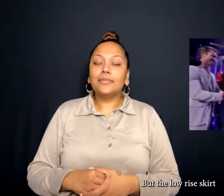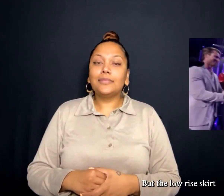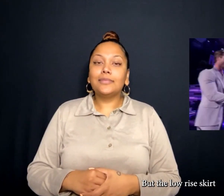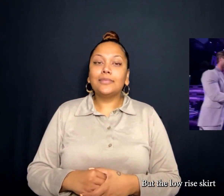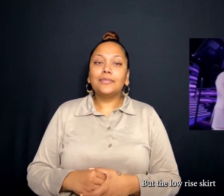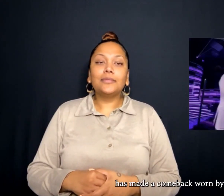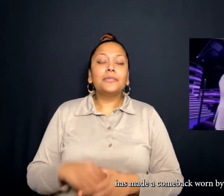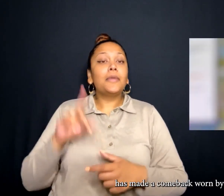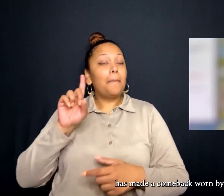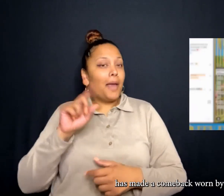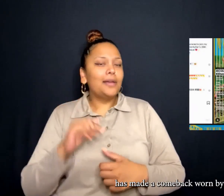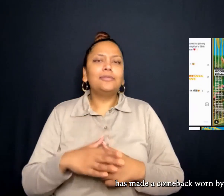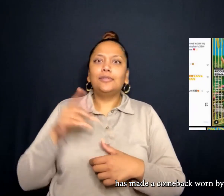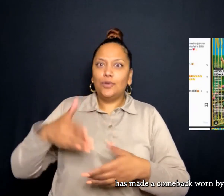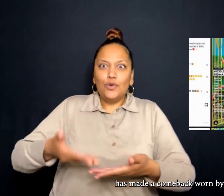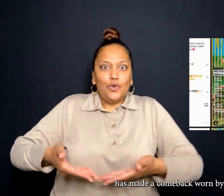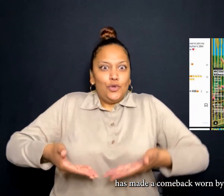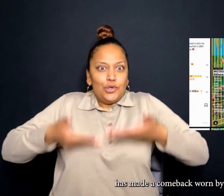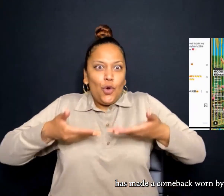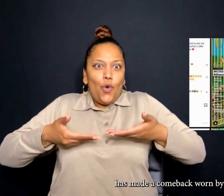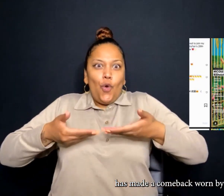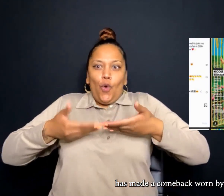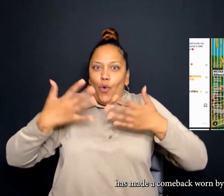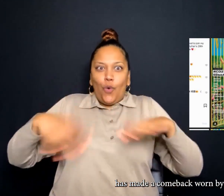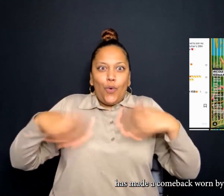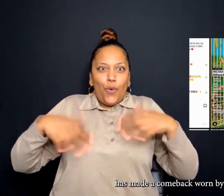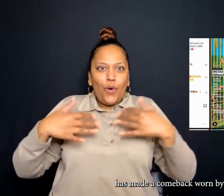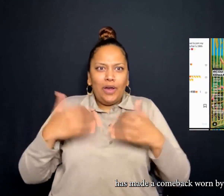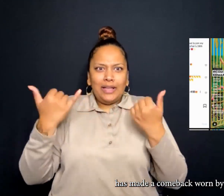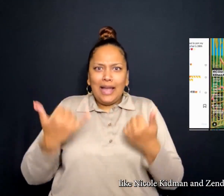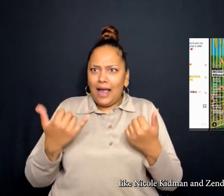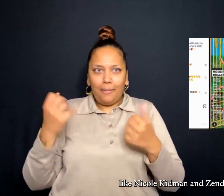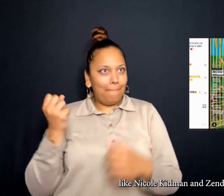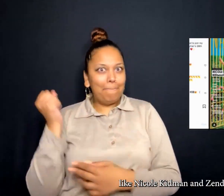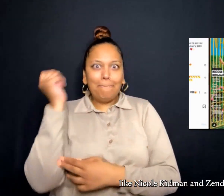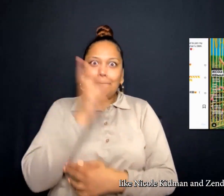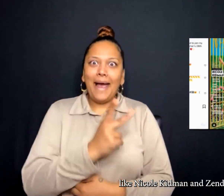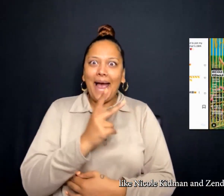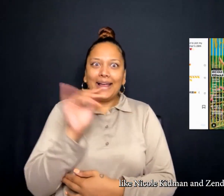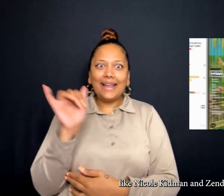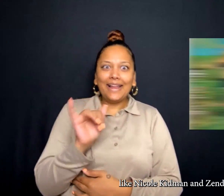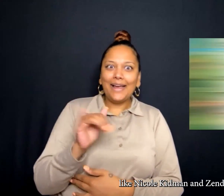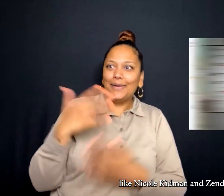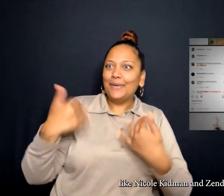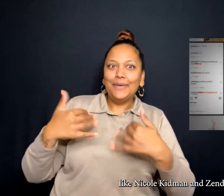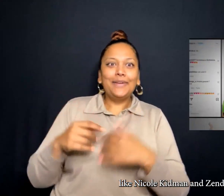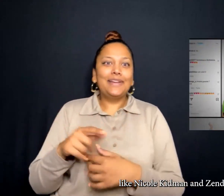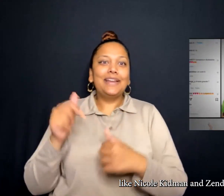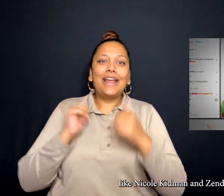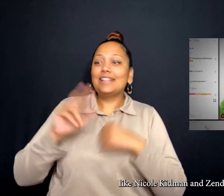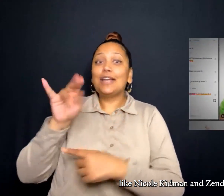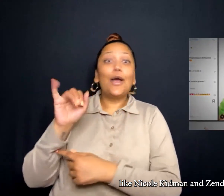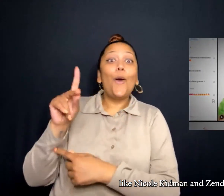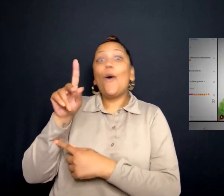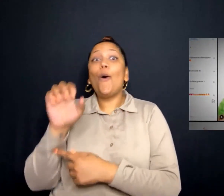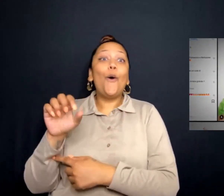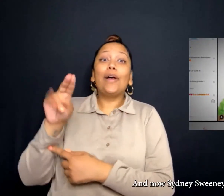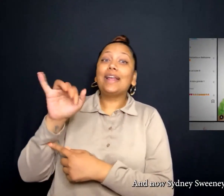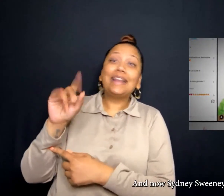skirt has made a comeback, worn by stars like Nicole Kidman and Zendaya, and